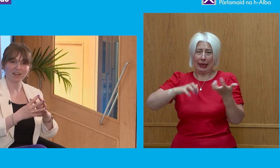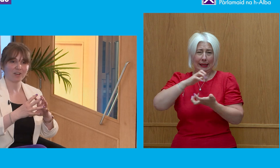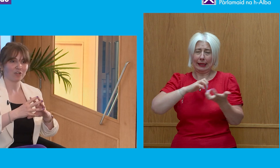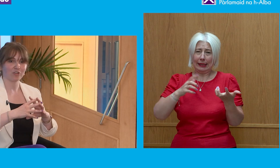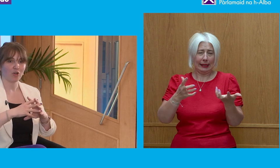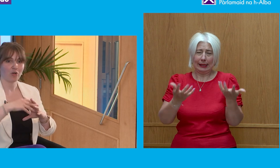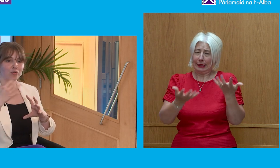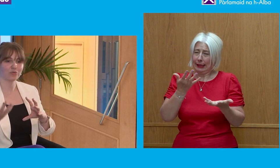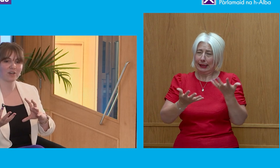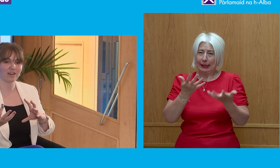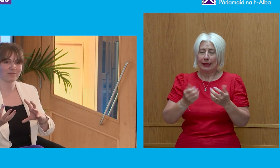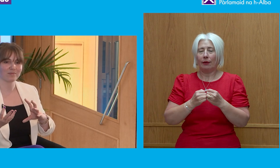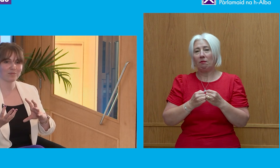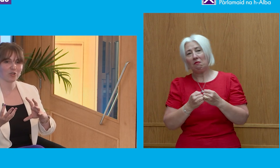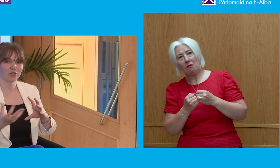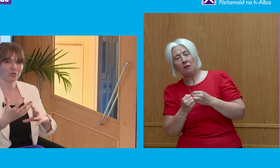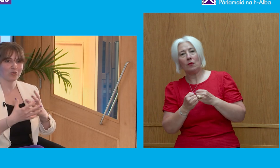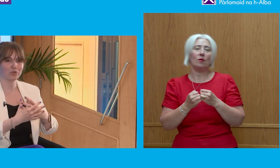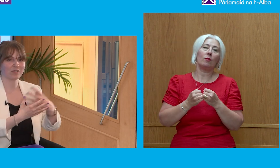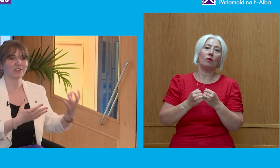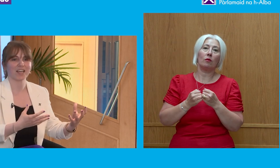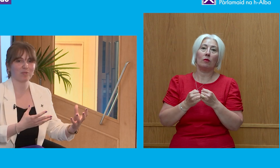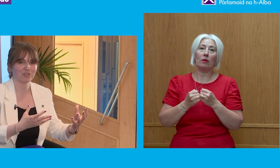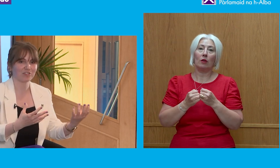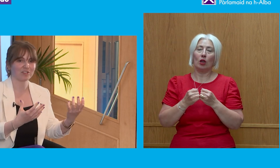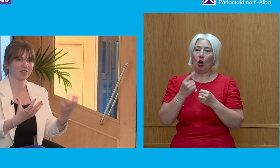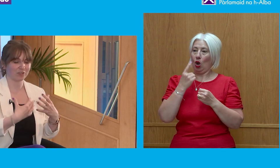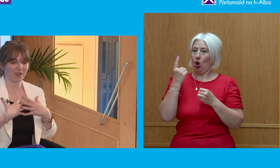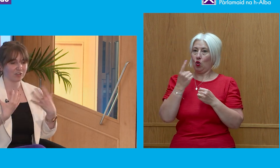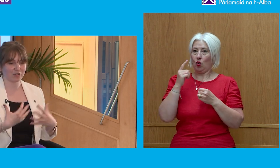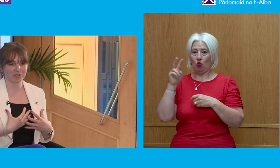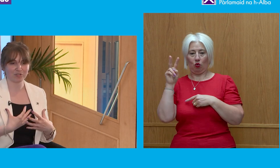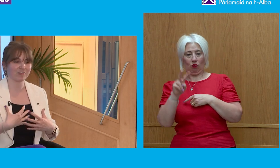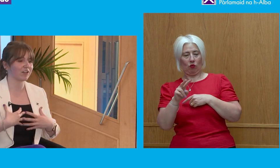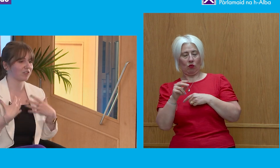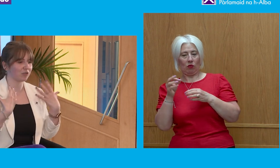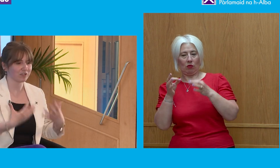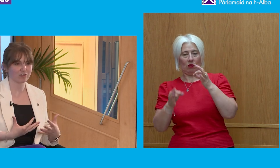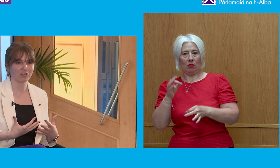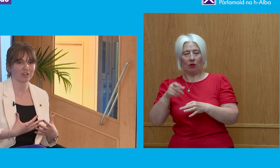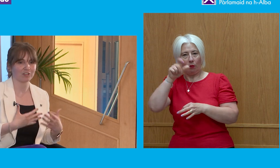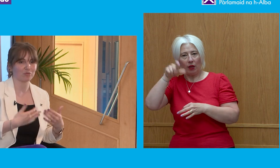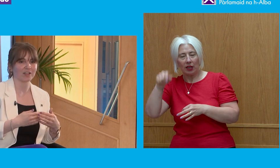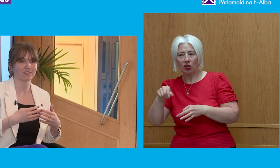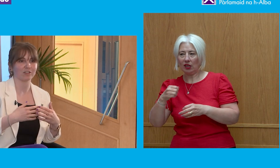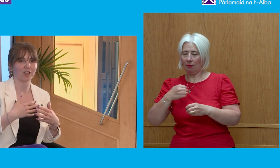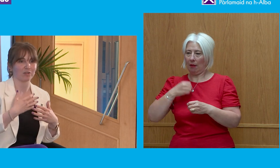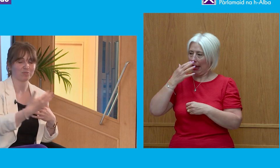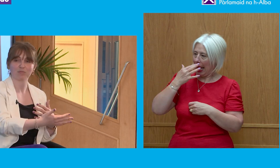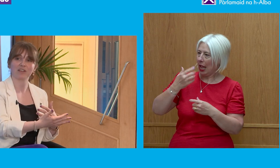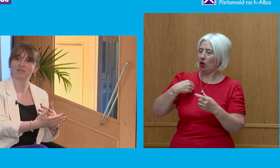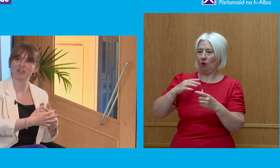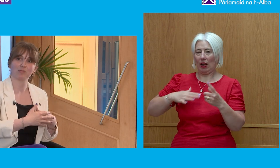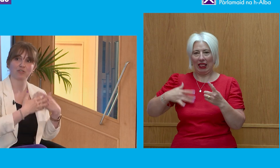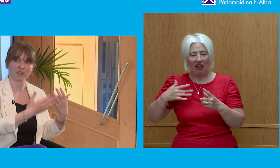depending on who is looking at politicians. Depending on your own demographic, on your own situation, you might look